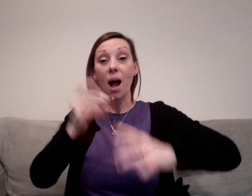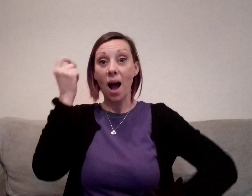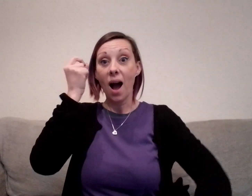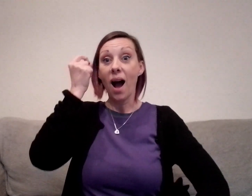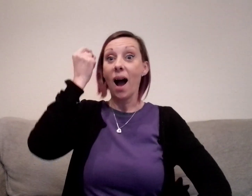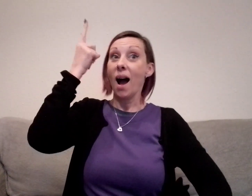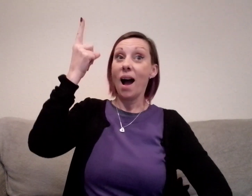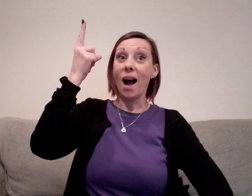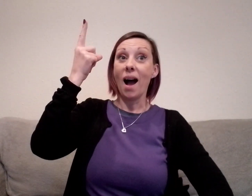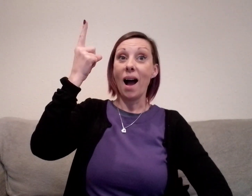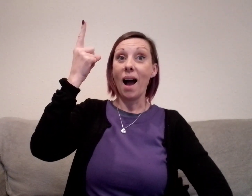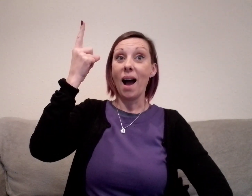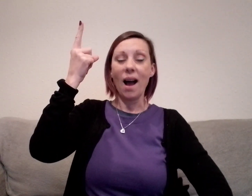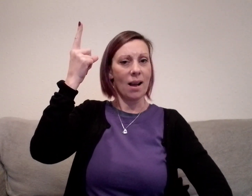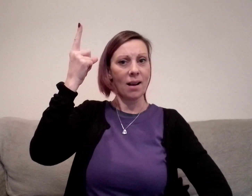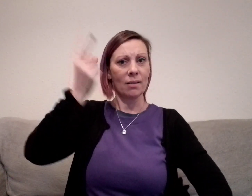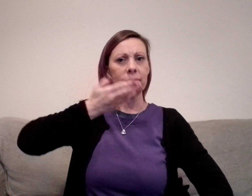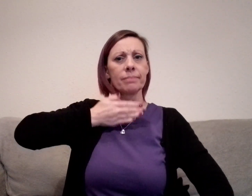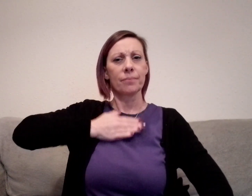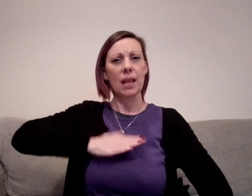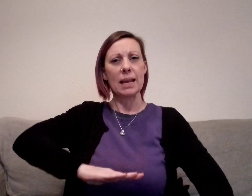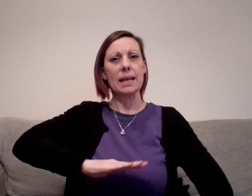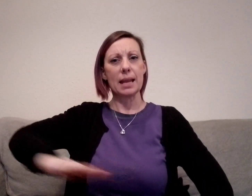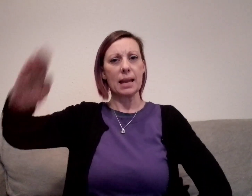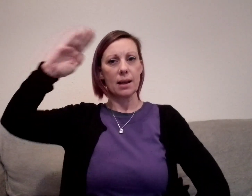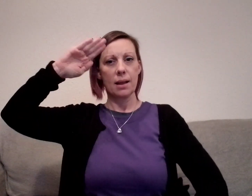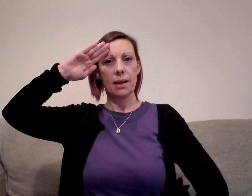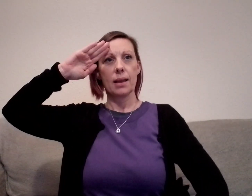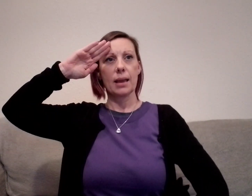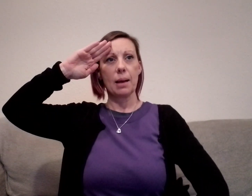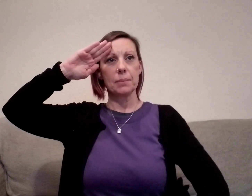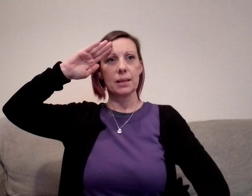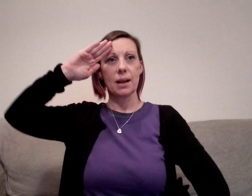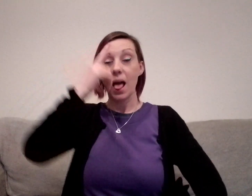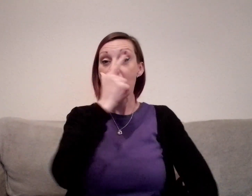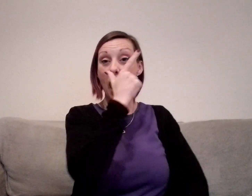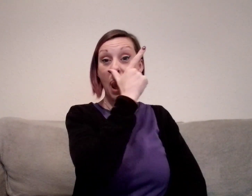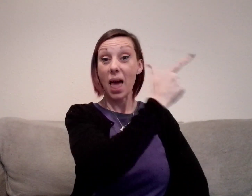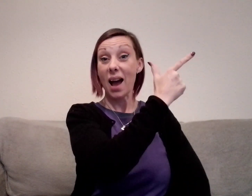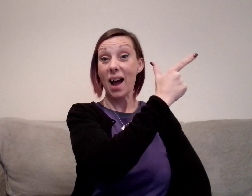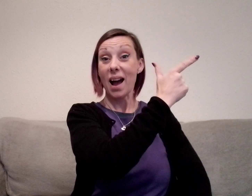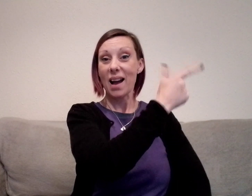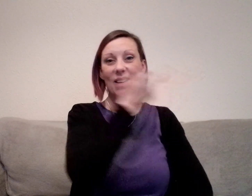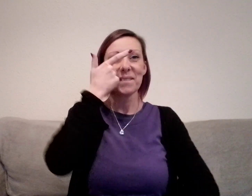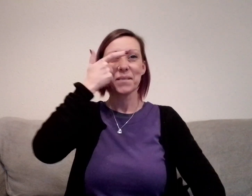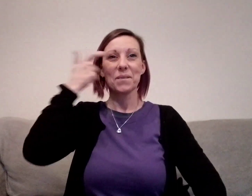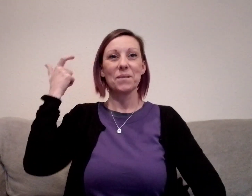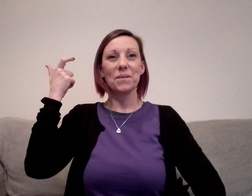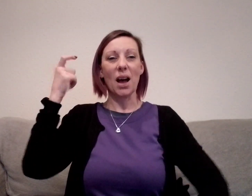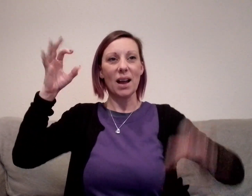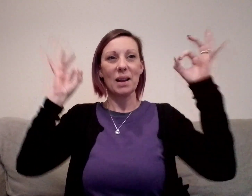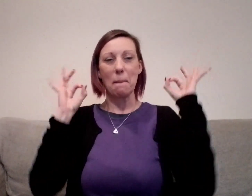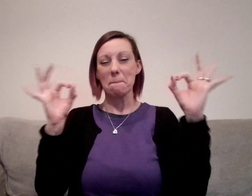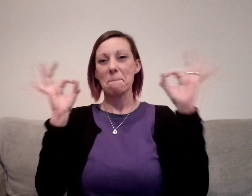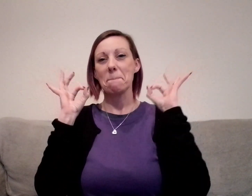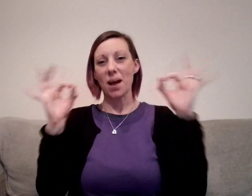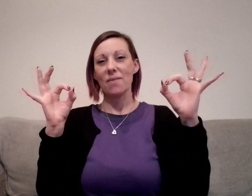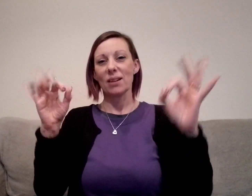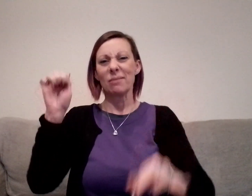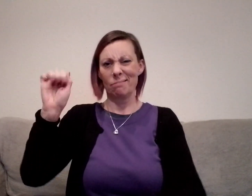in need of some manning Men's sails on purpose but lacking a captain What luck says I to find such good fortune